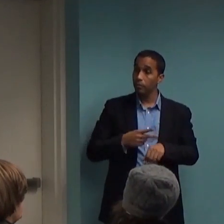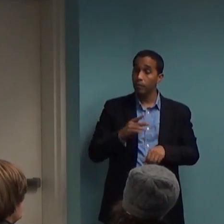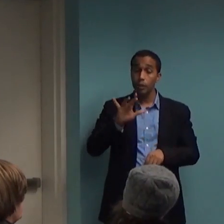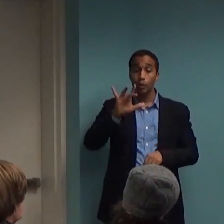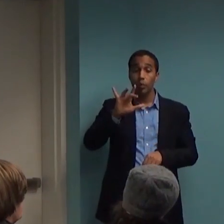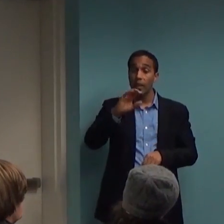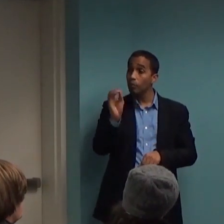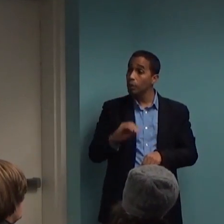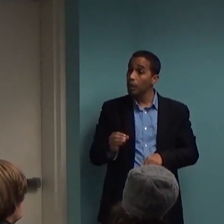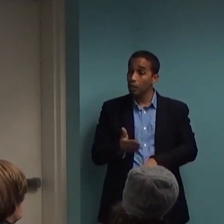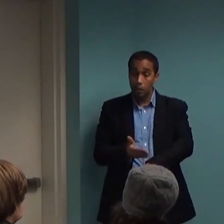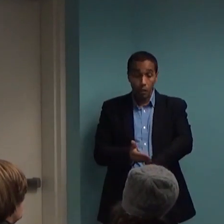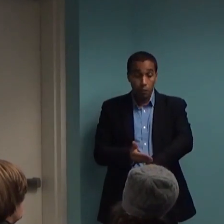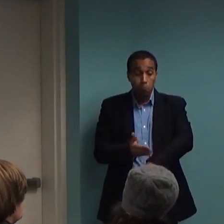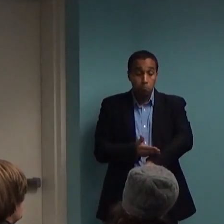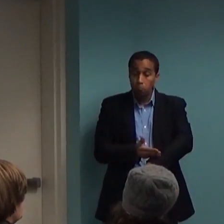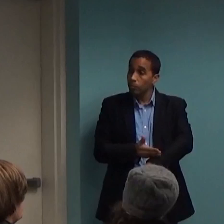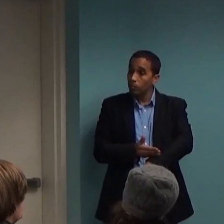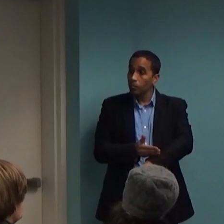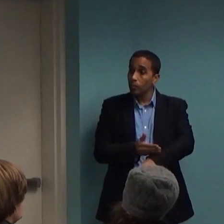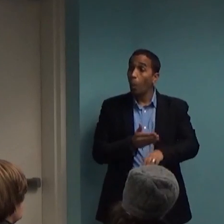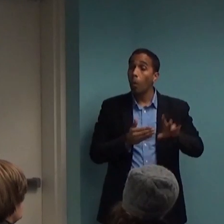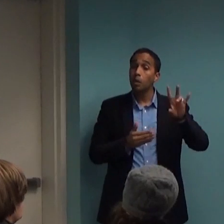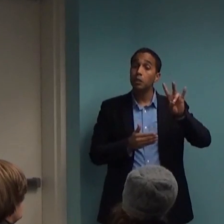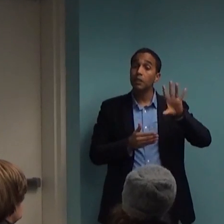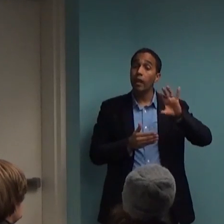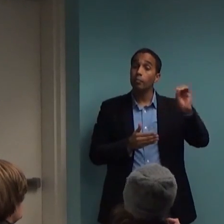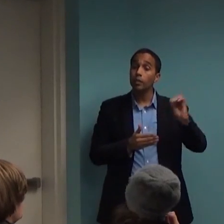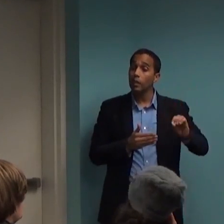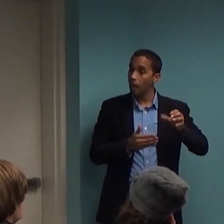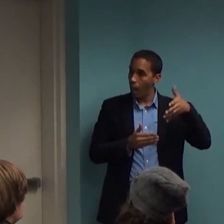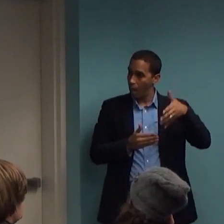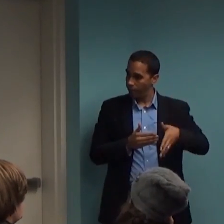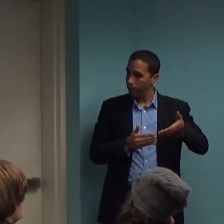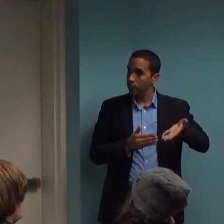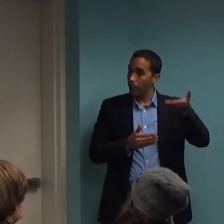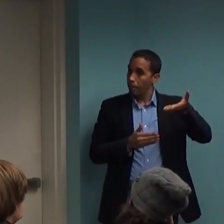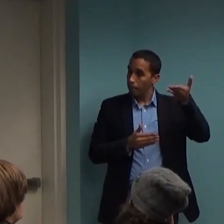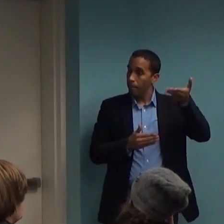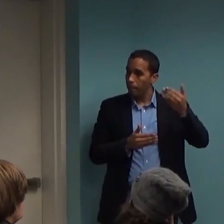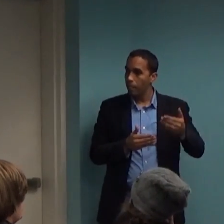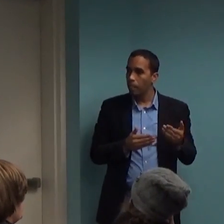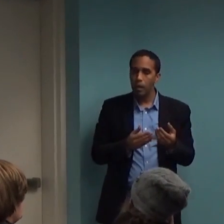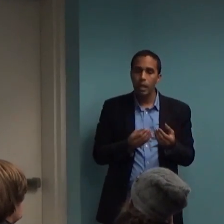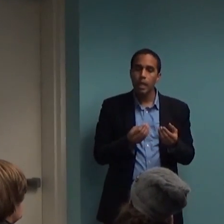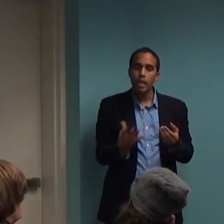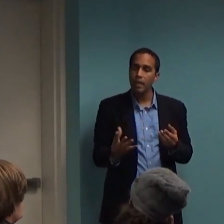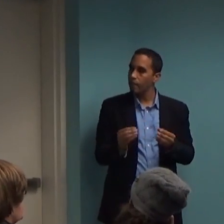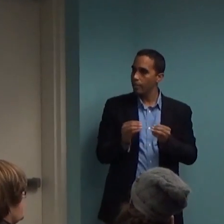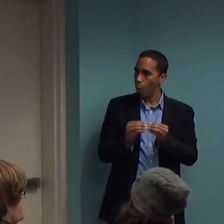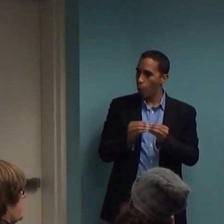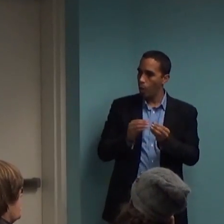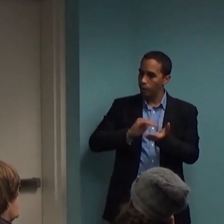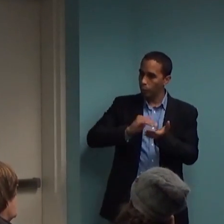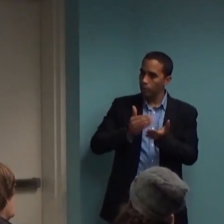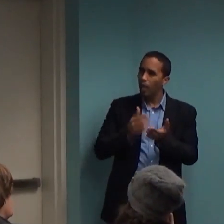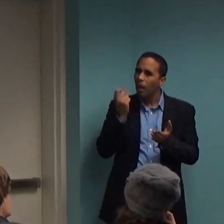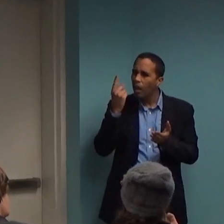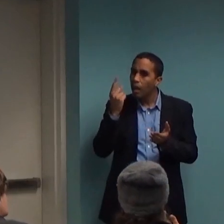So that's still the 75% room for growth. Okay, we gotta give a higher dose. Assuming that there's no other intervention going on, higher dose.